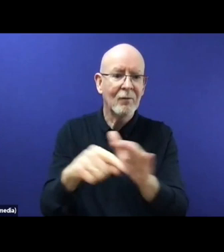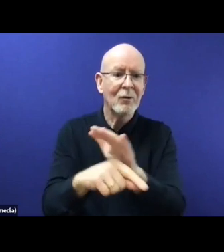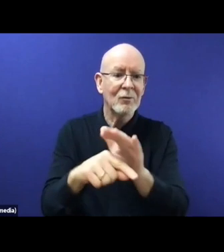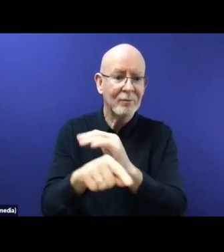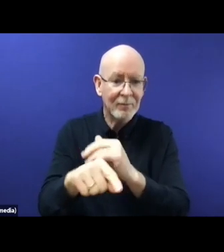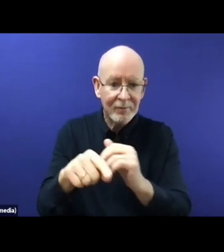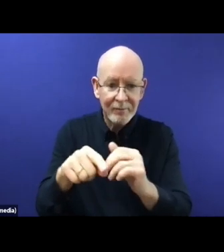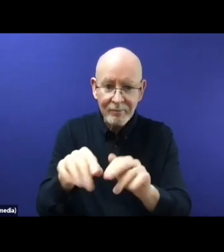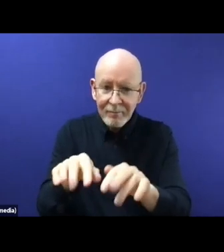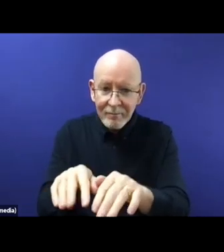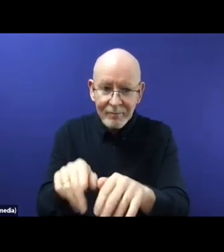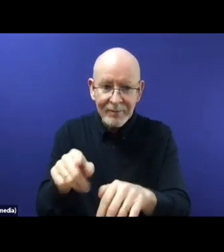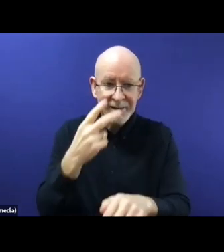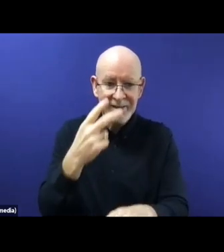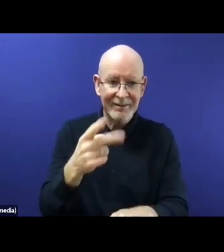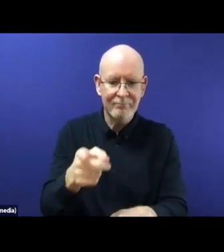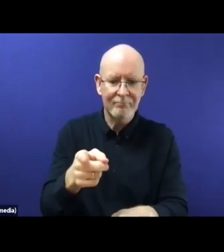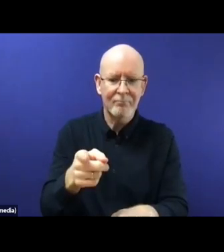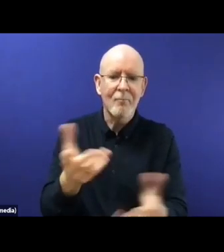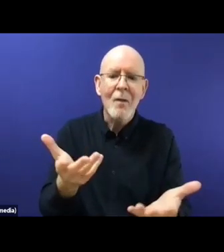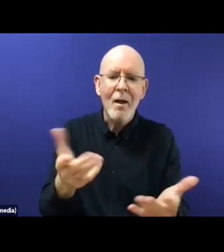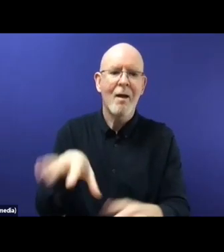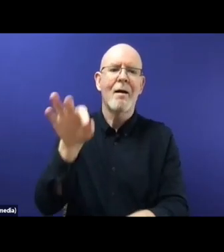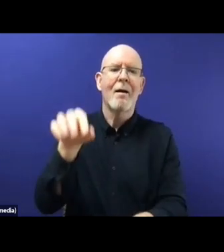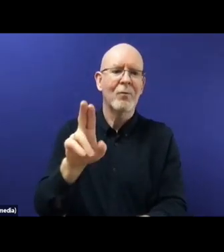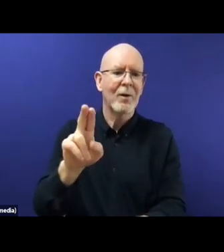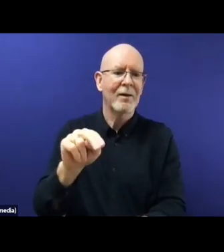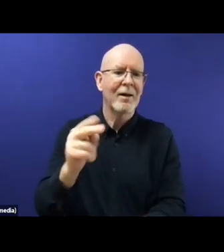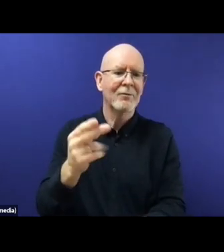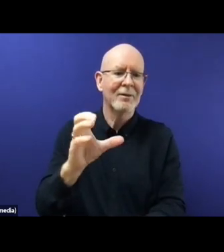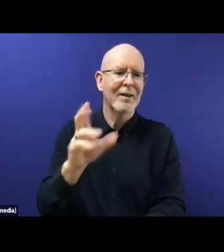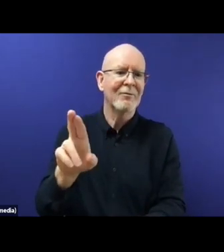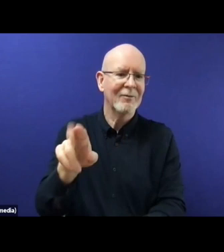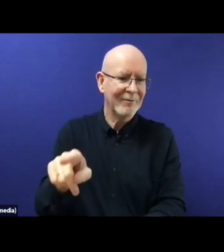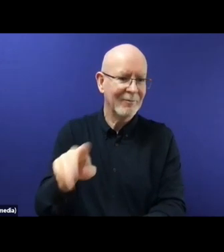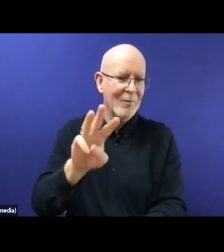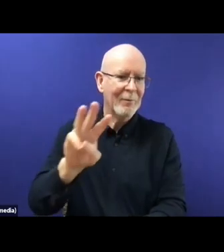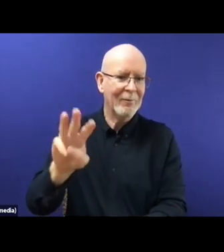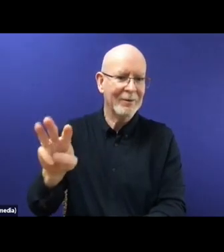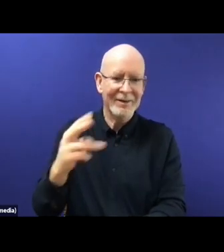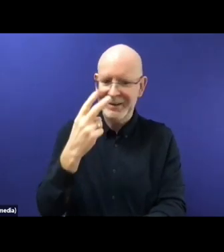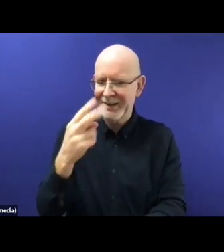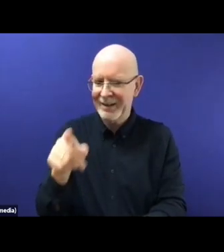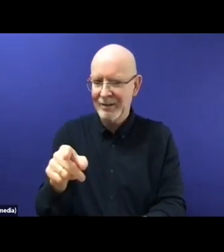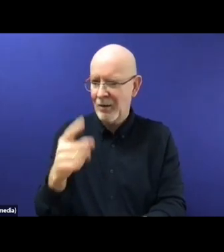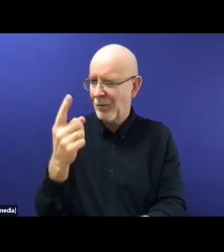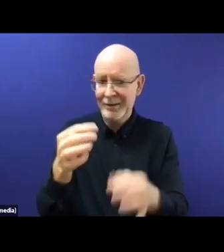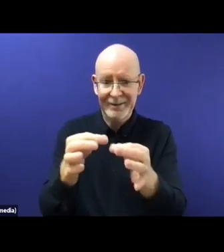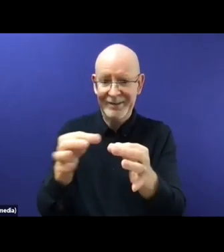political will and ambition of the international community as a whole for stanked cooperation and solidarity with refugees and affected